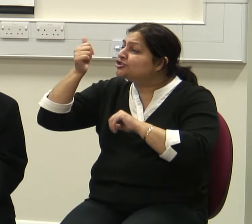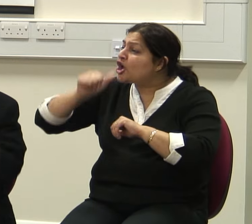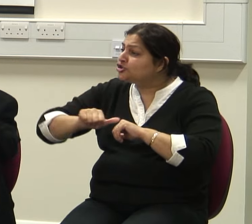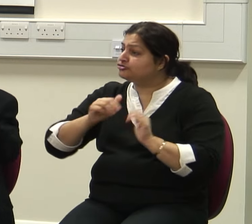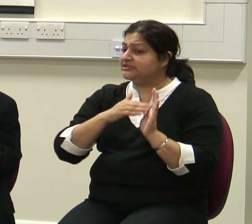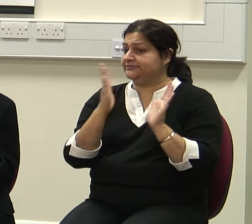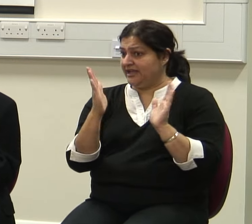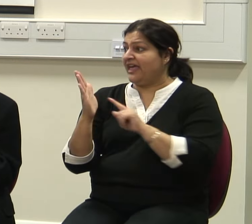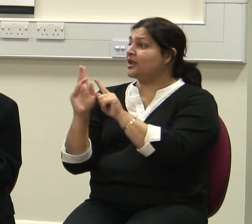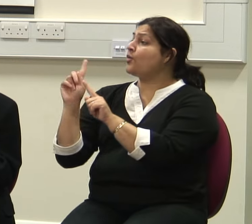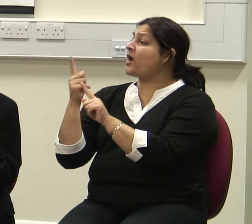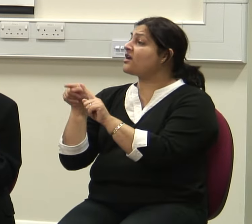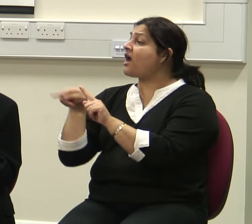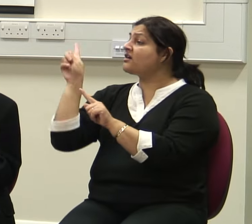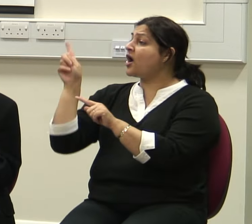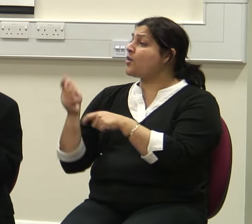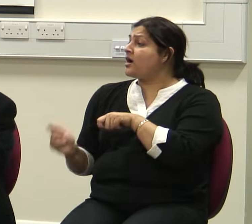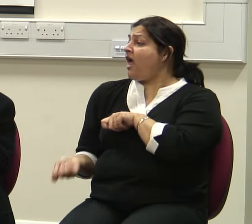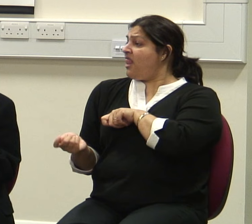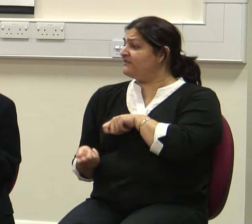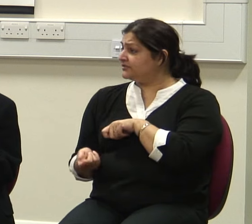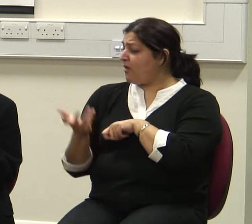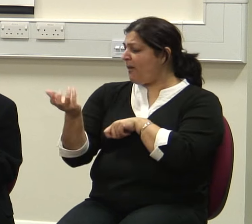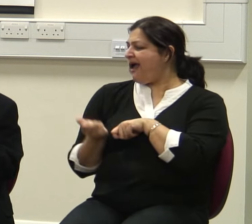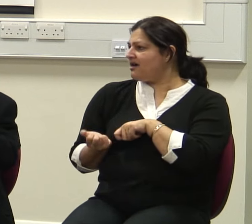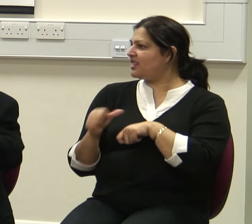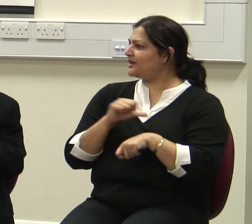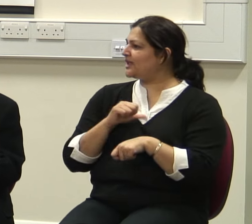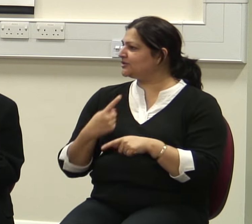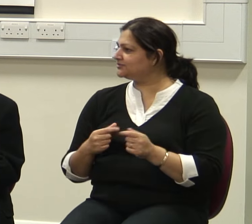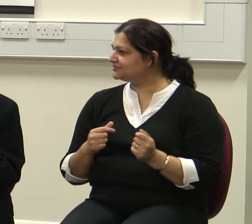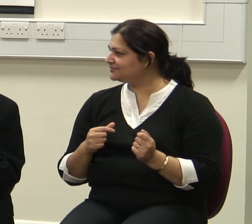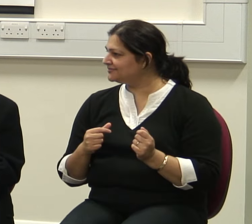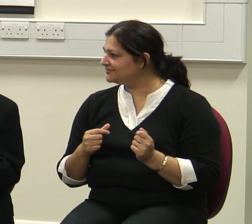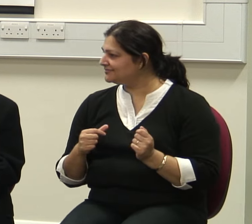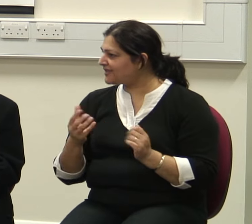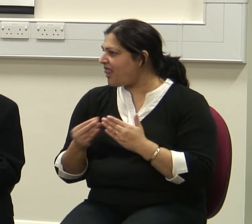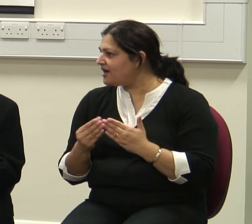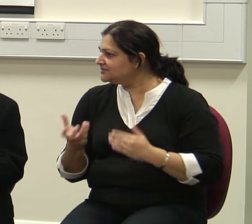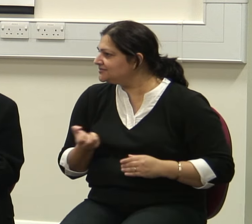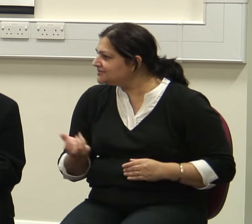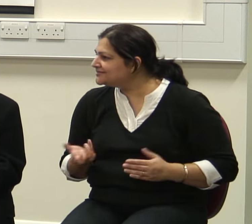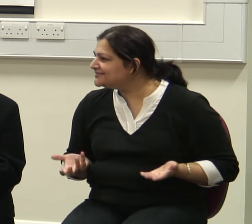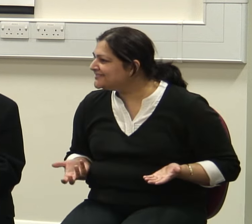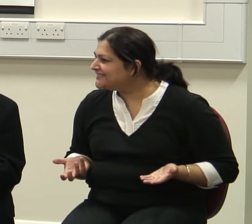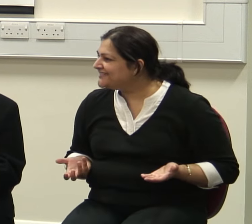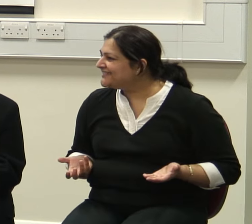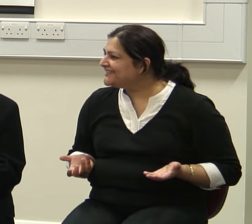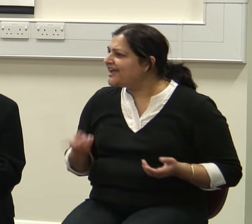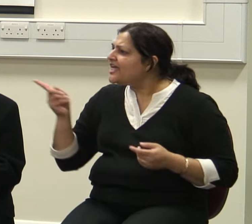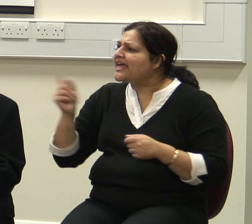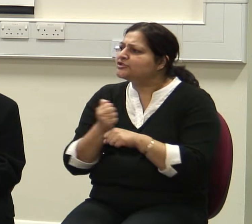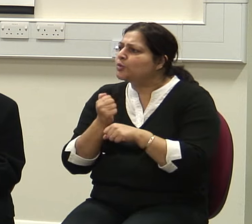golf and make $800,000. They don't do refractions. Somebody else does that. They only do this.